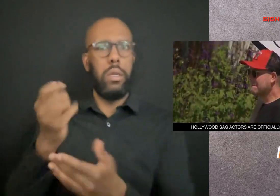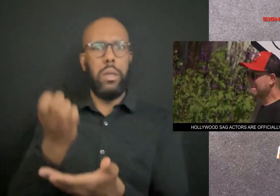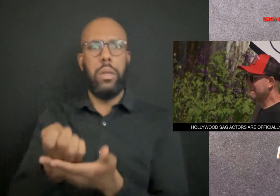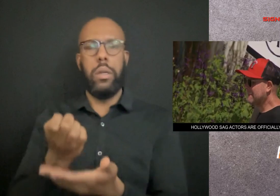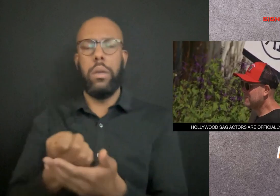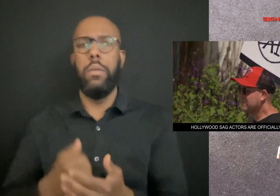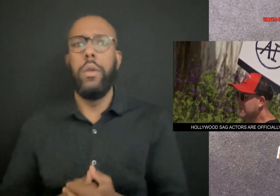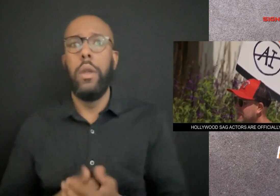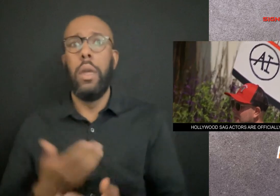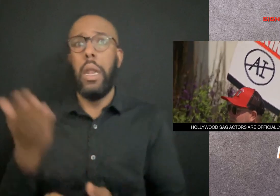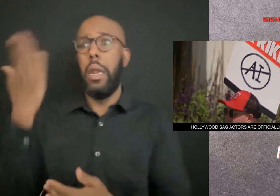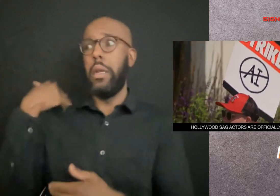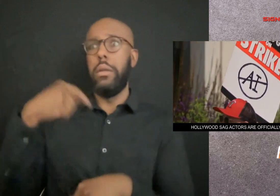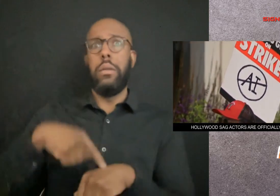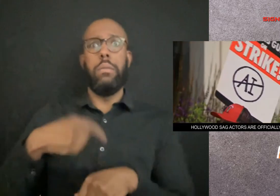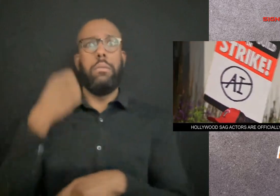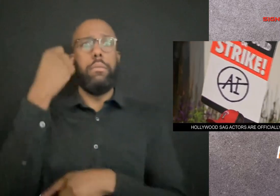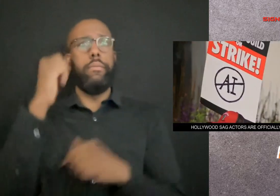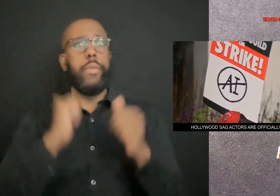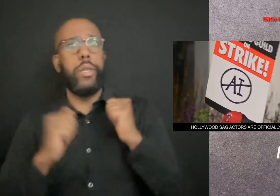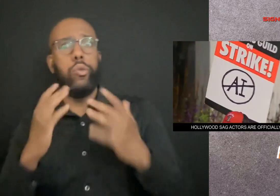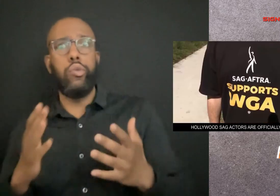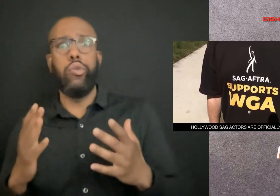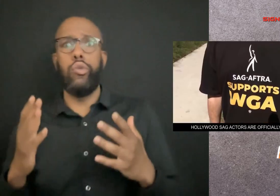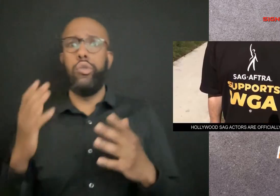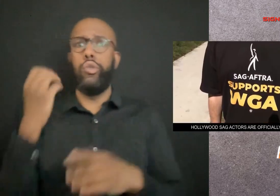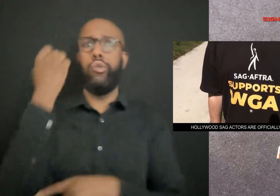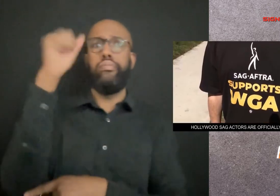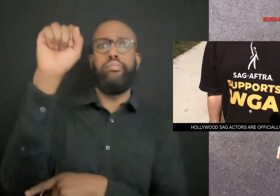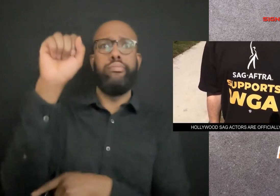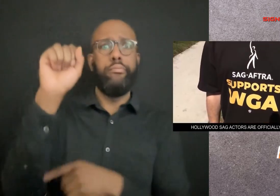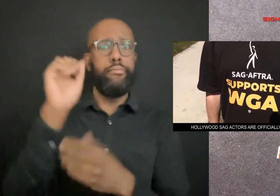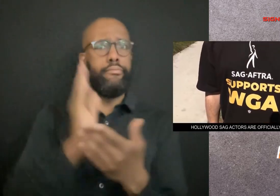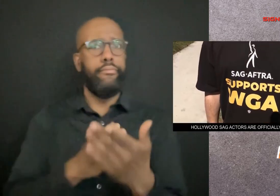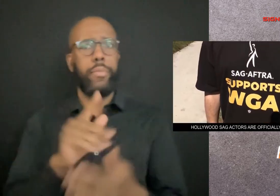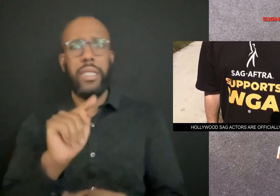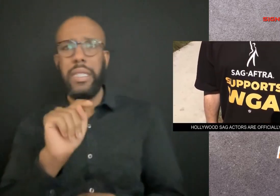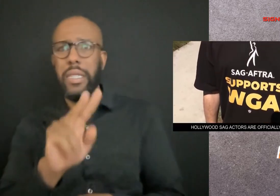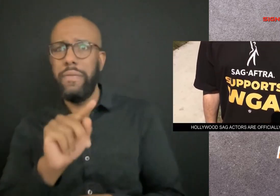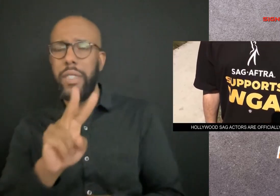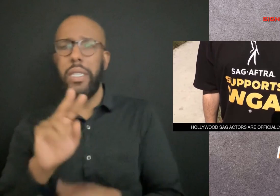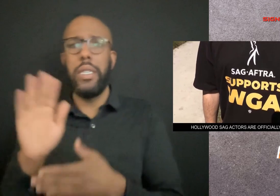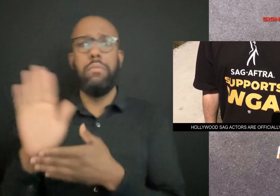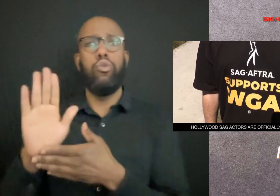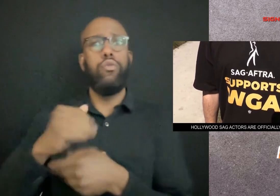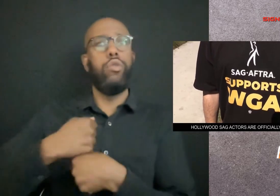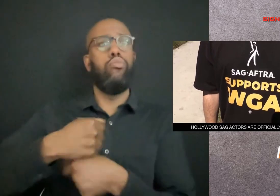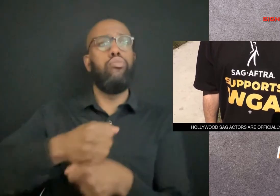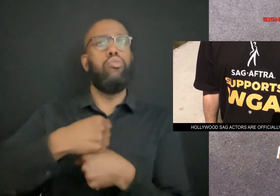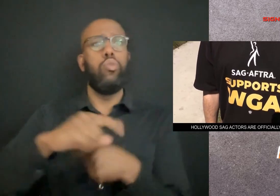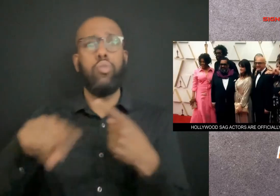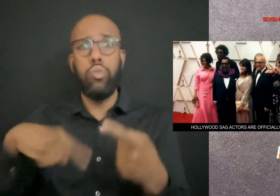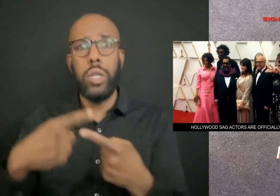The last time actors held a strike against TV and movie productions was in 1980.